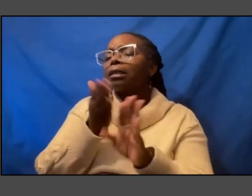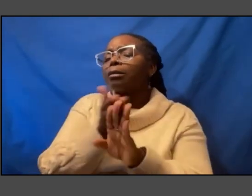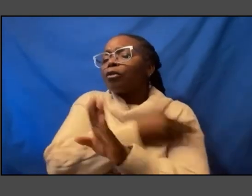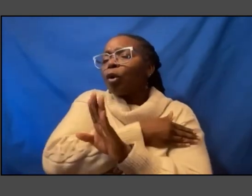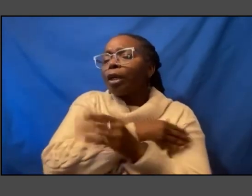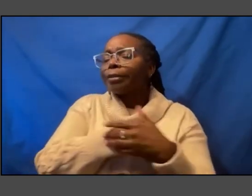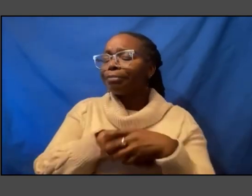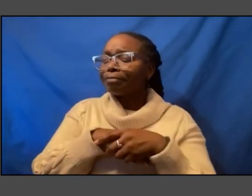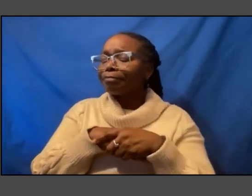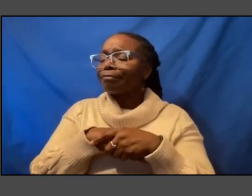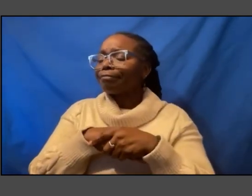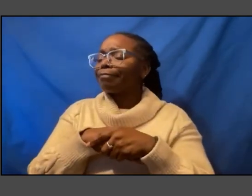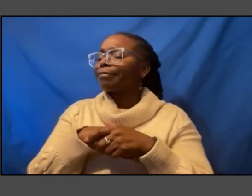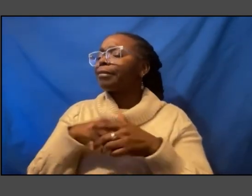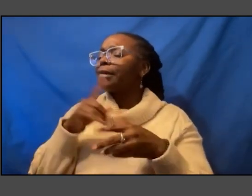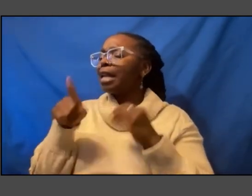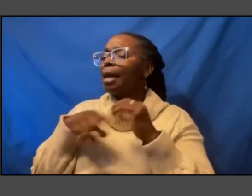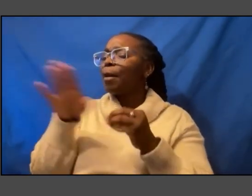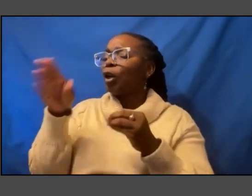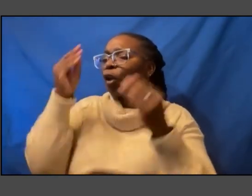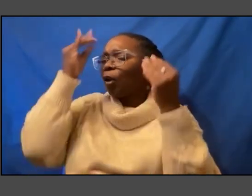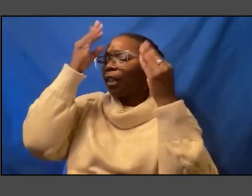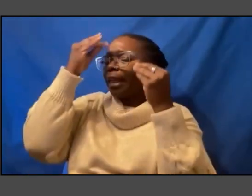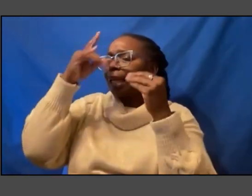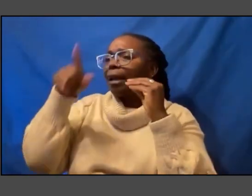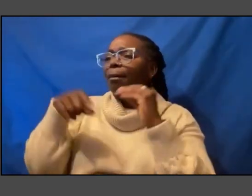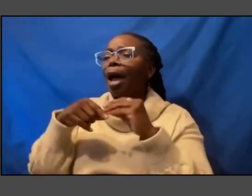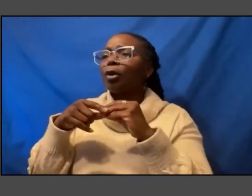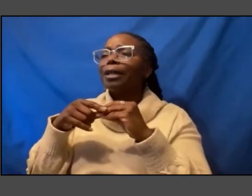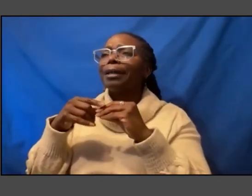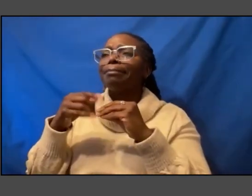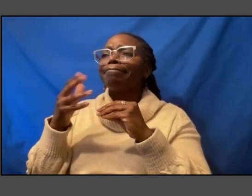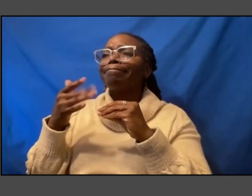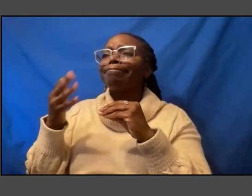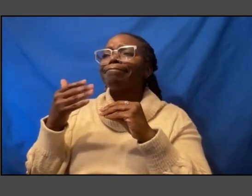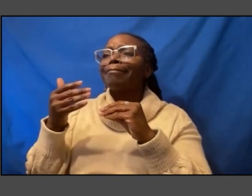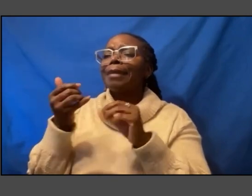about your thinking around um making emmett till's casket